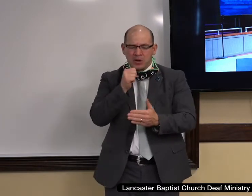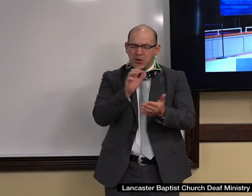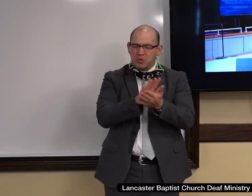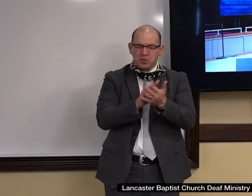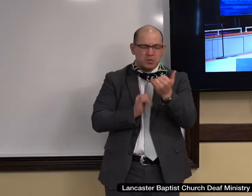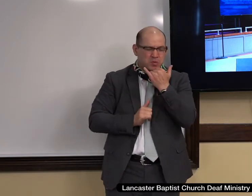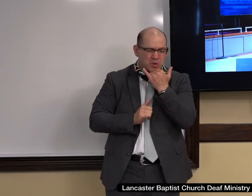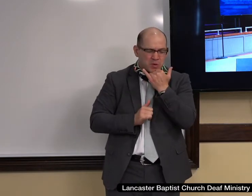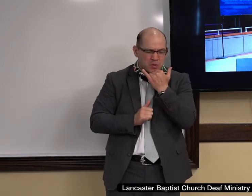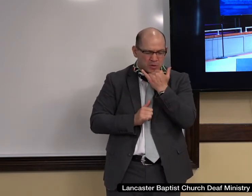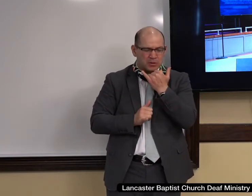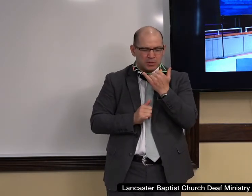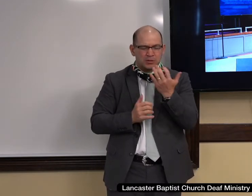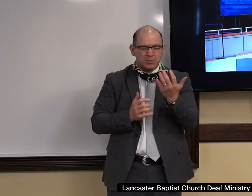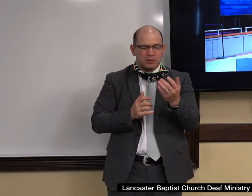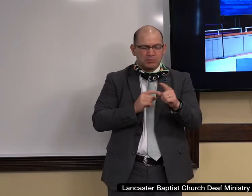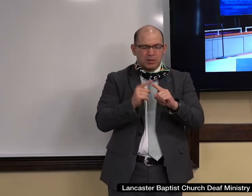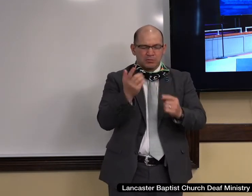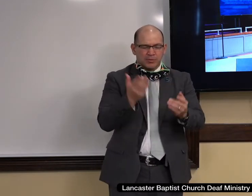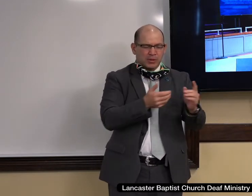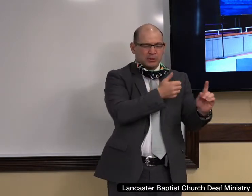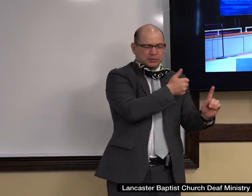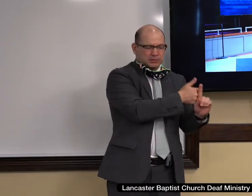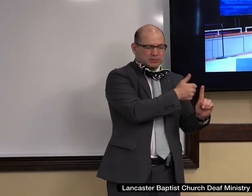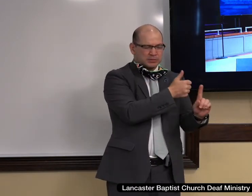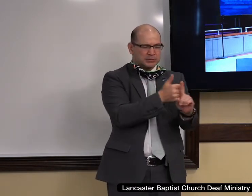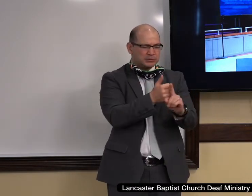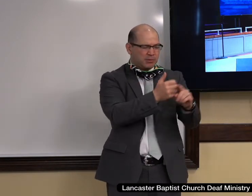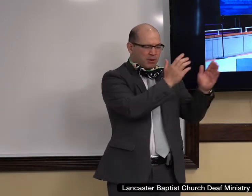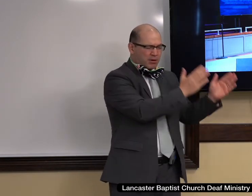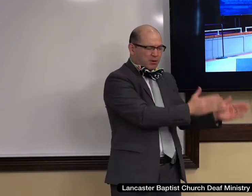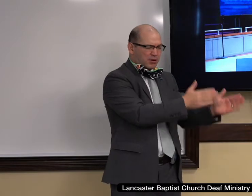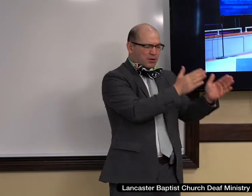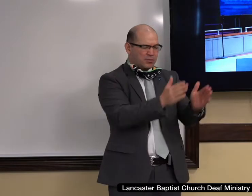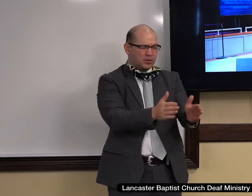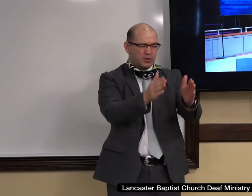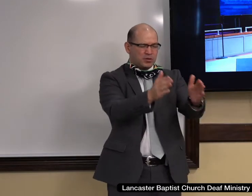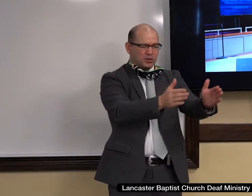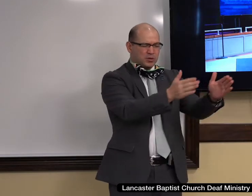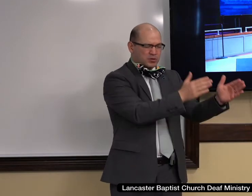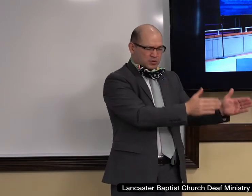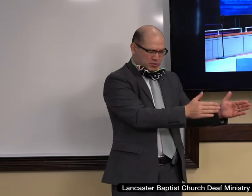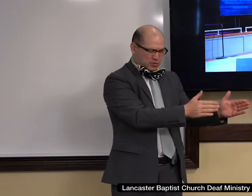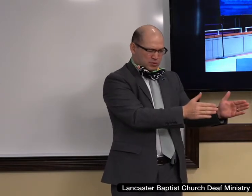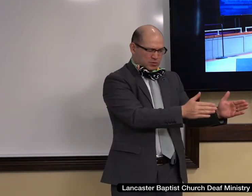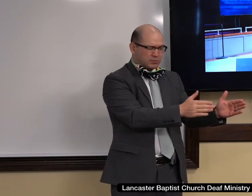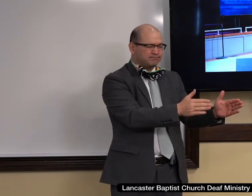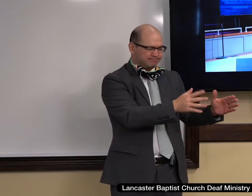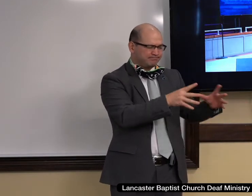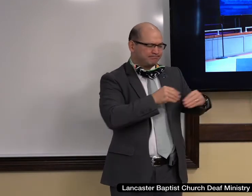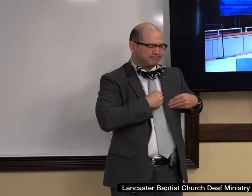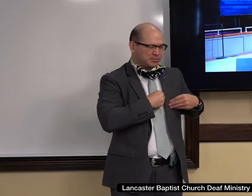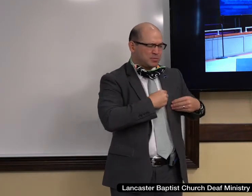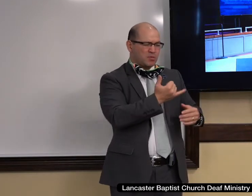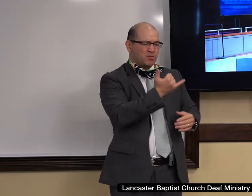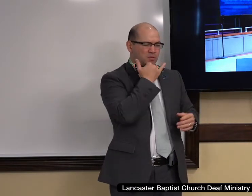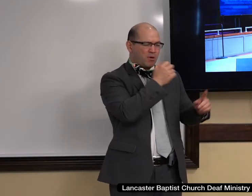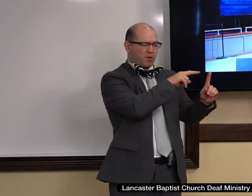the inundation of secular relative worldviews coming upon them through various forms of media.